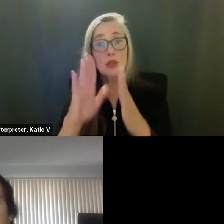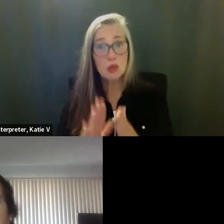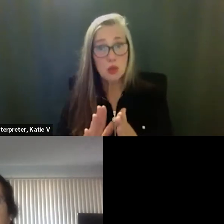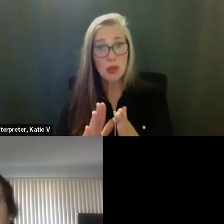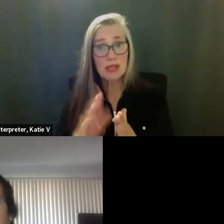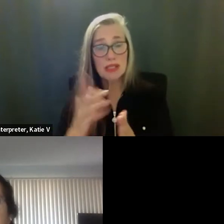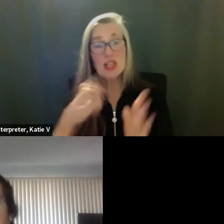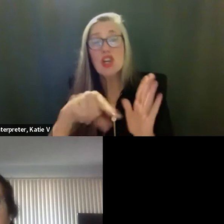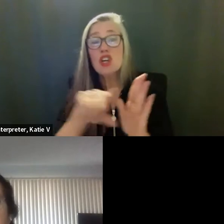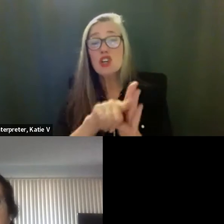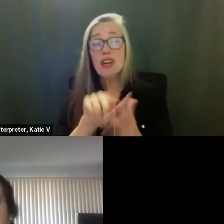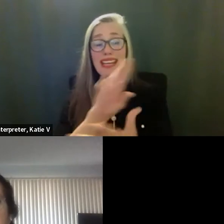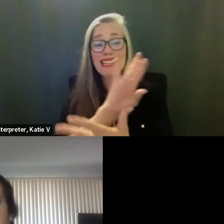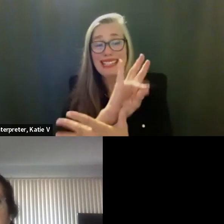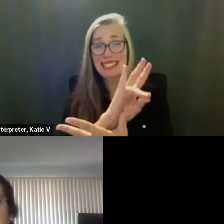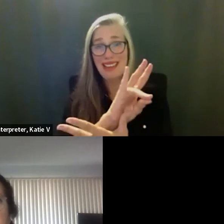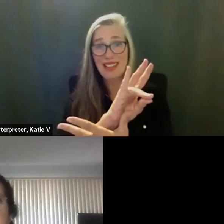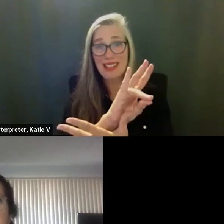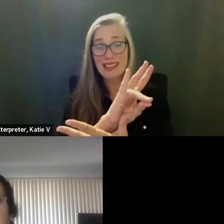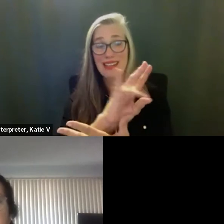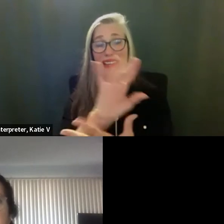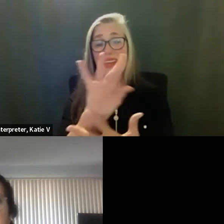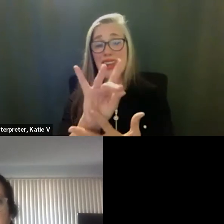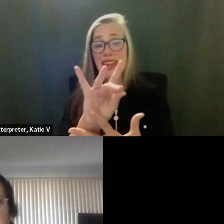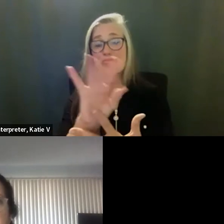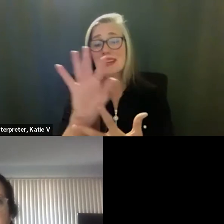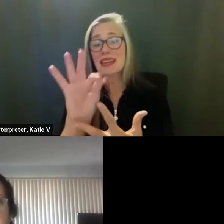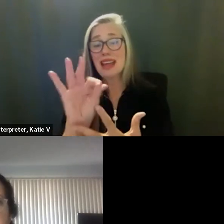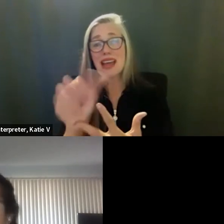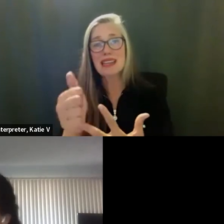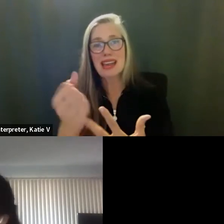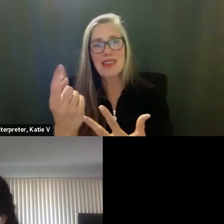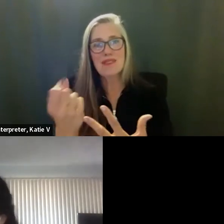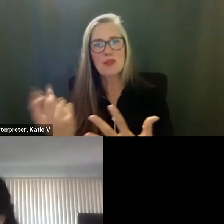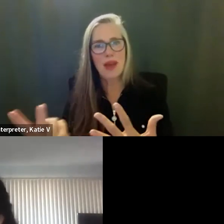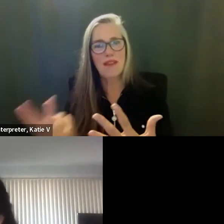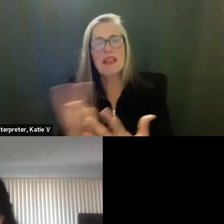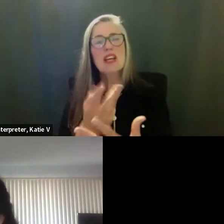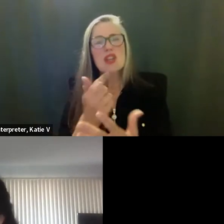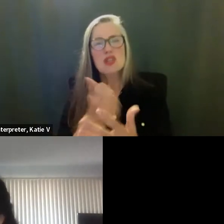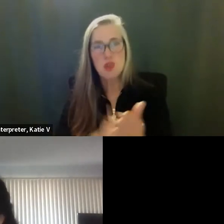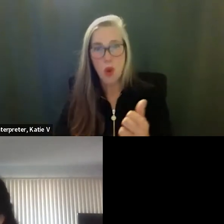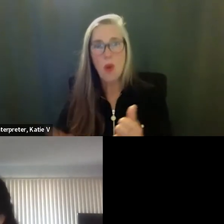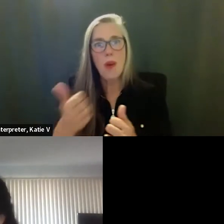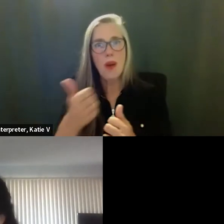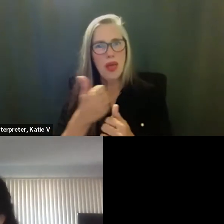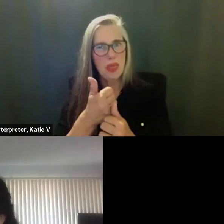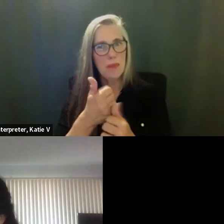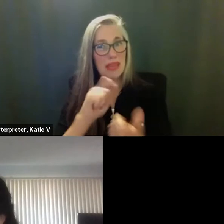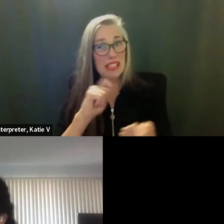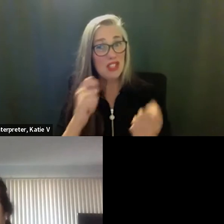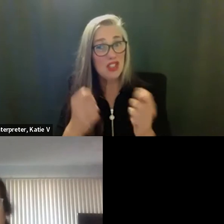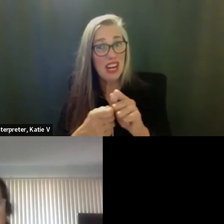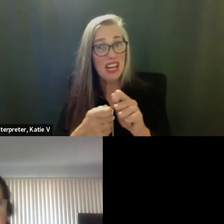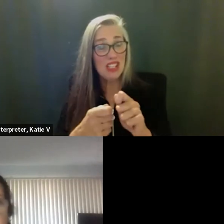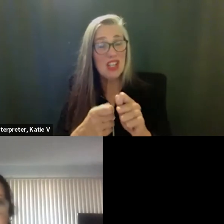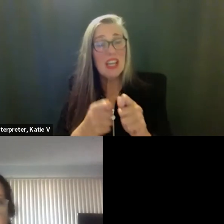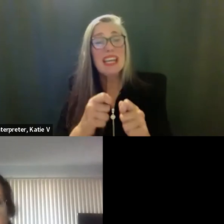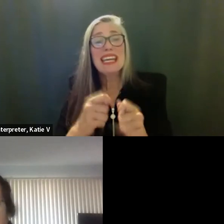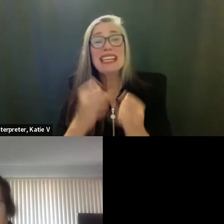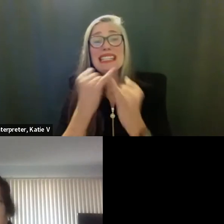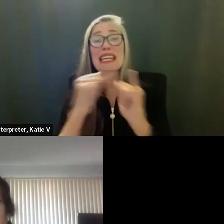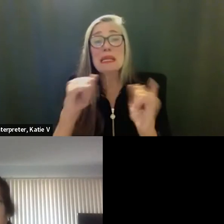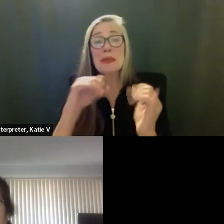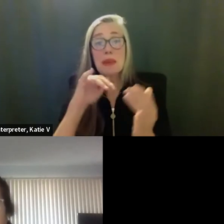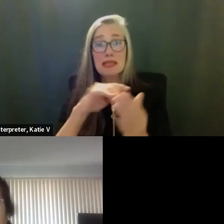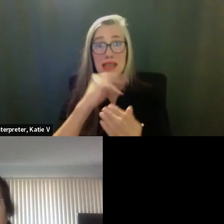So the change, the biggest change would be the, uh, optional independent study program. Are there any additional questions